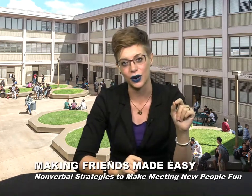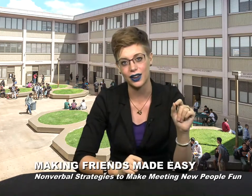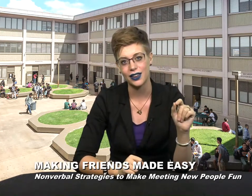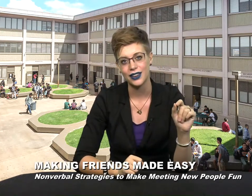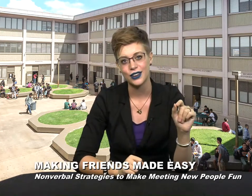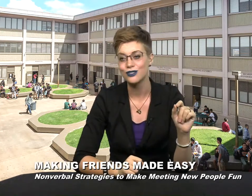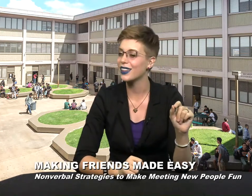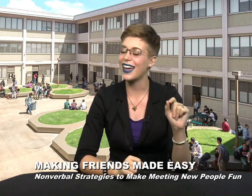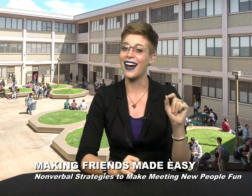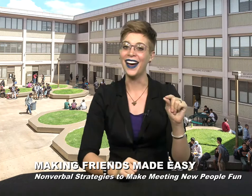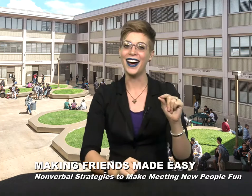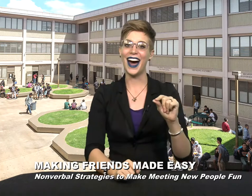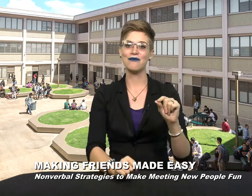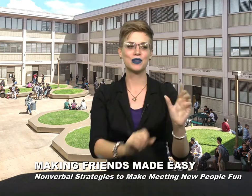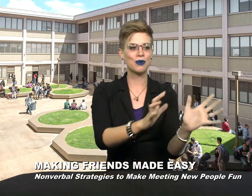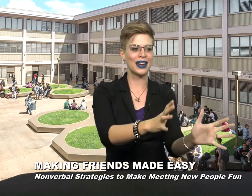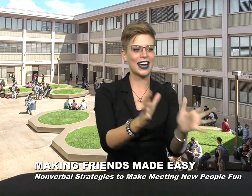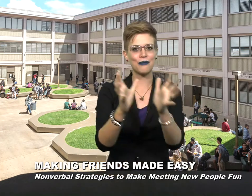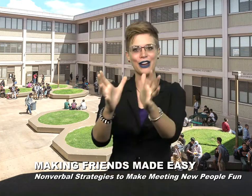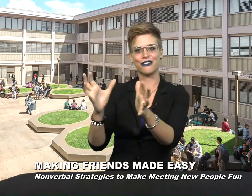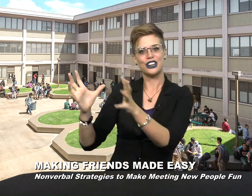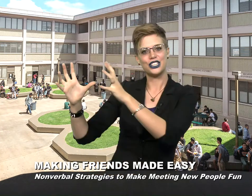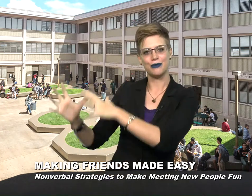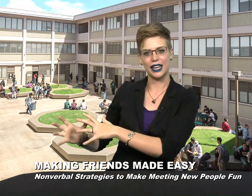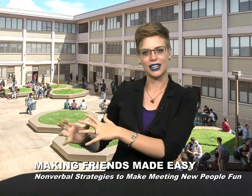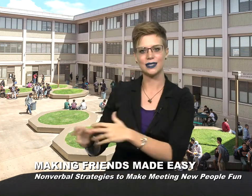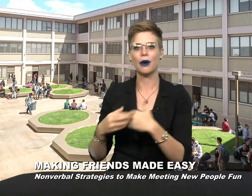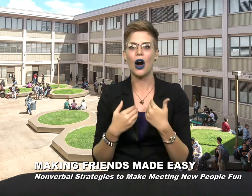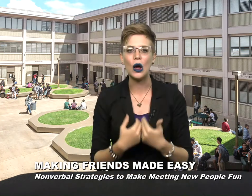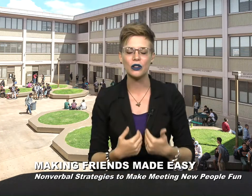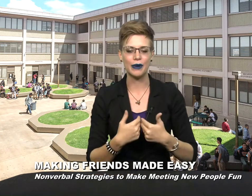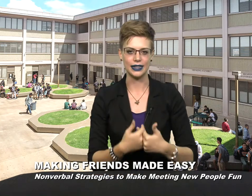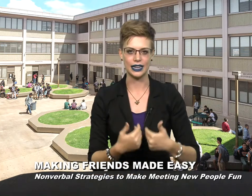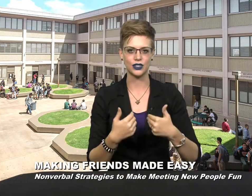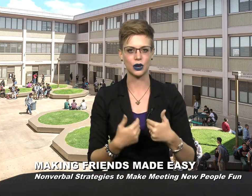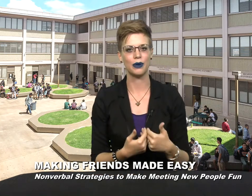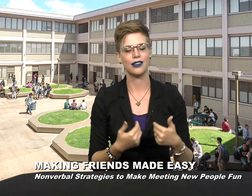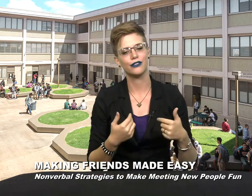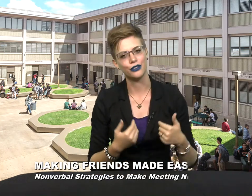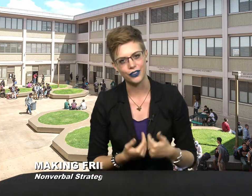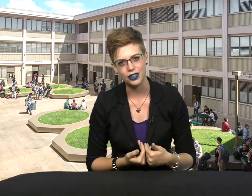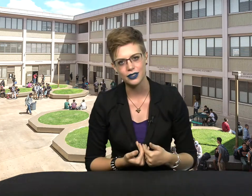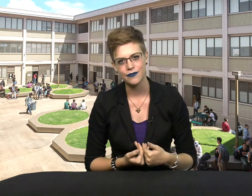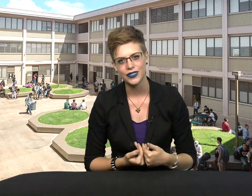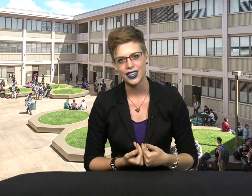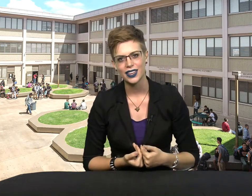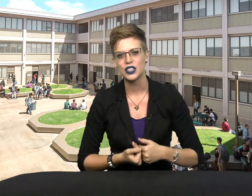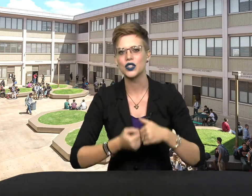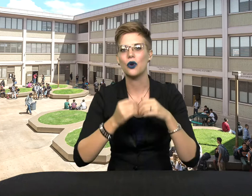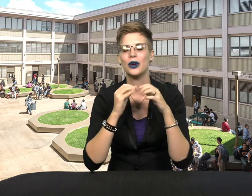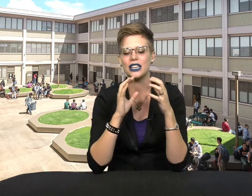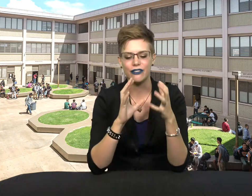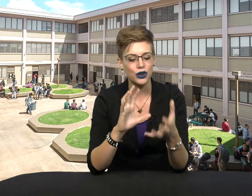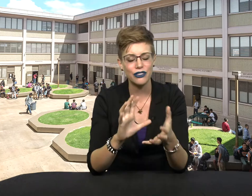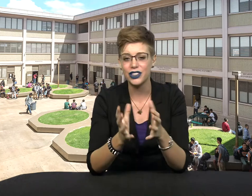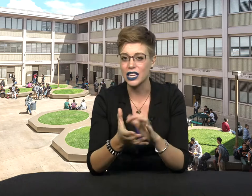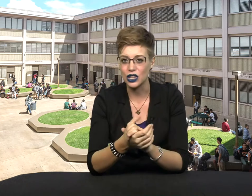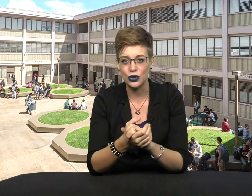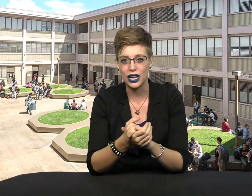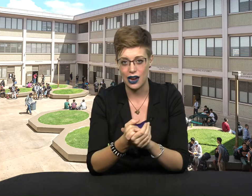So that, yeah, I'm spreading out my friendship needs, but all of my needs are being fulfilled. So if you are feeling lonely at